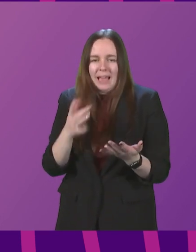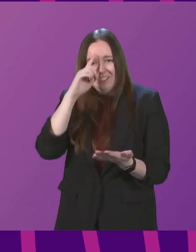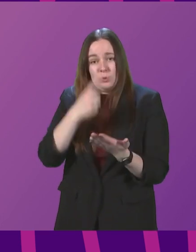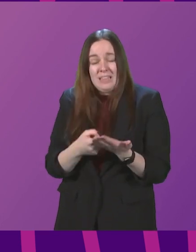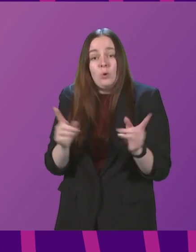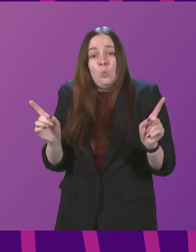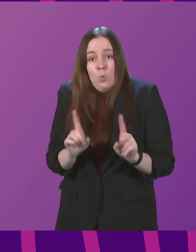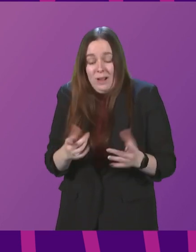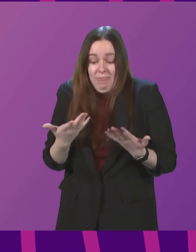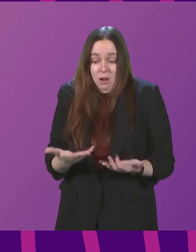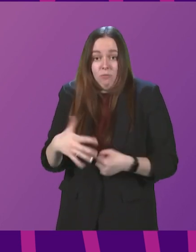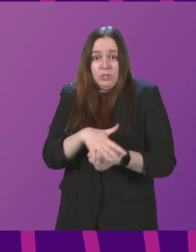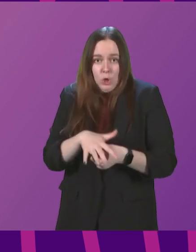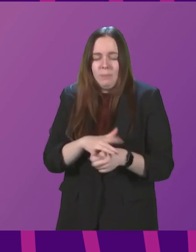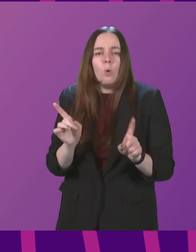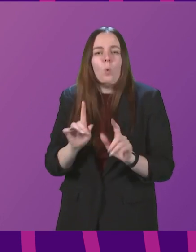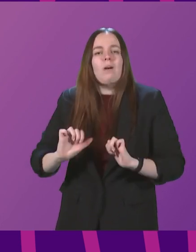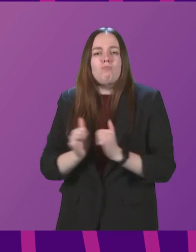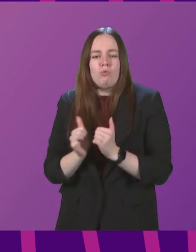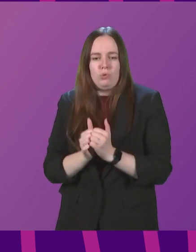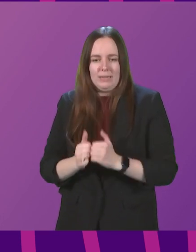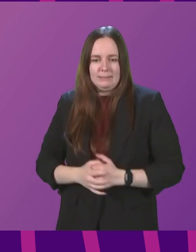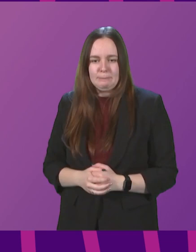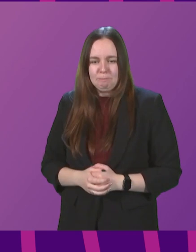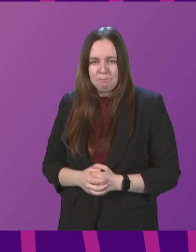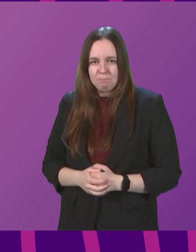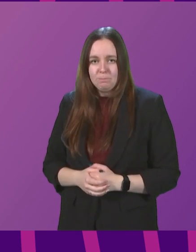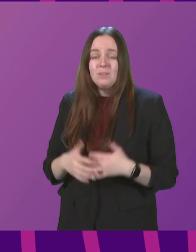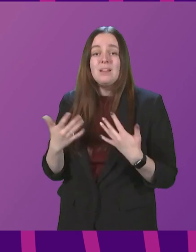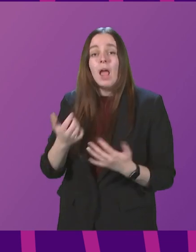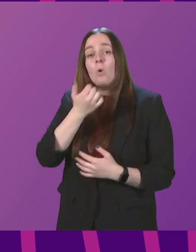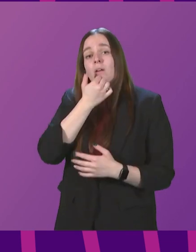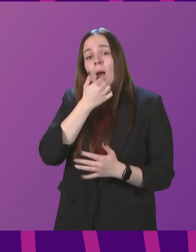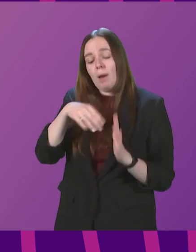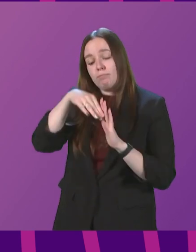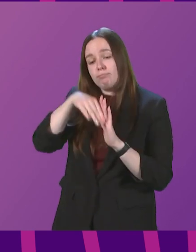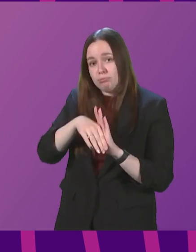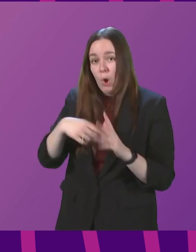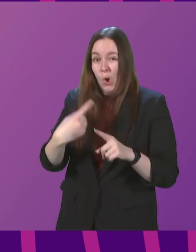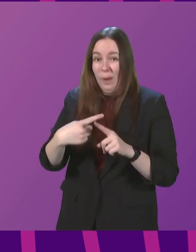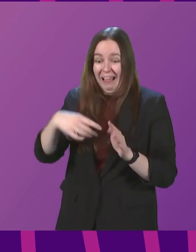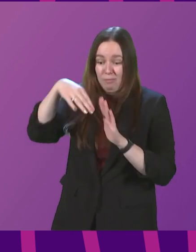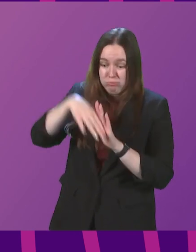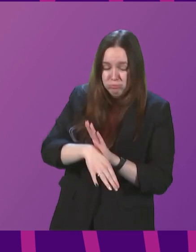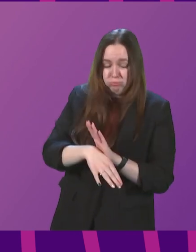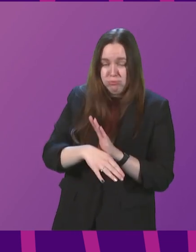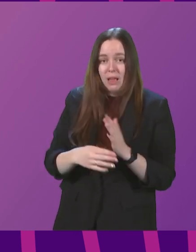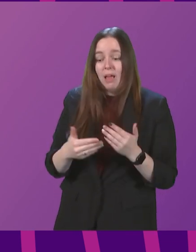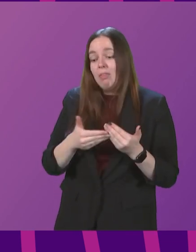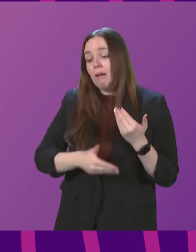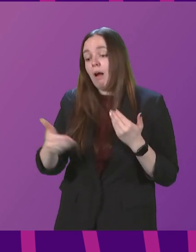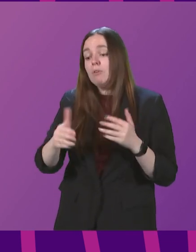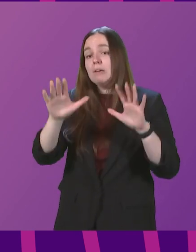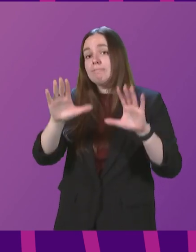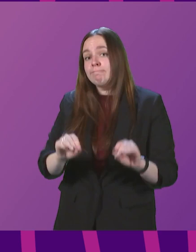current circumstances, would be proportionate. Given that cases are now falling quite rapidly and the current wave is receding,